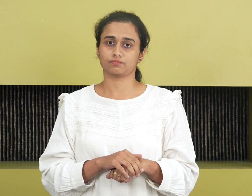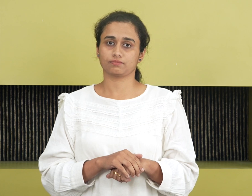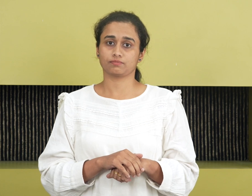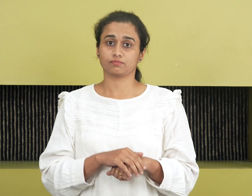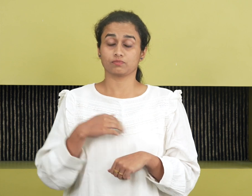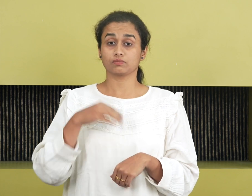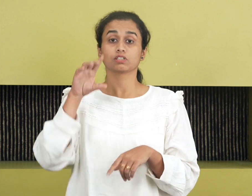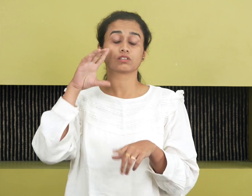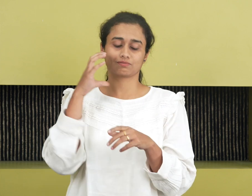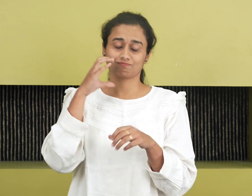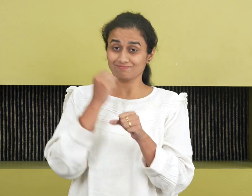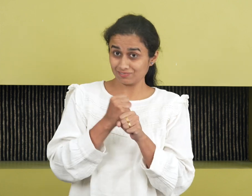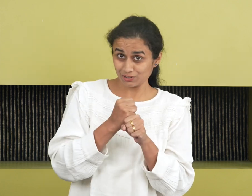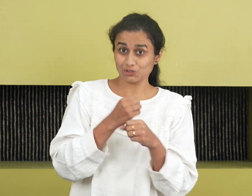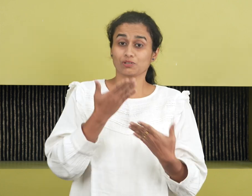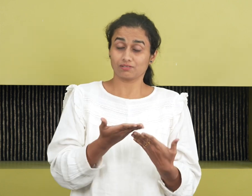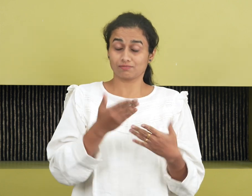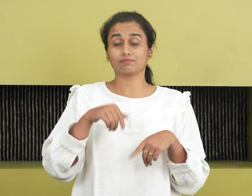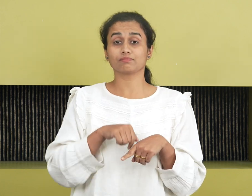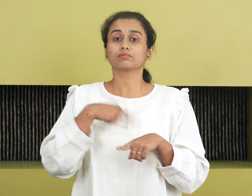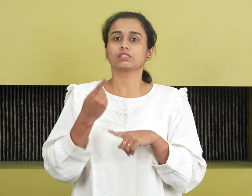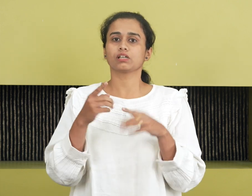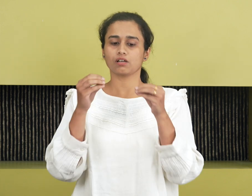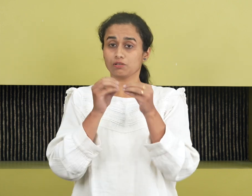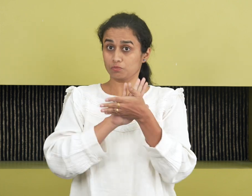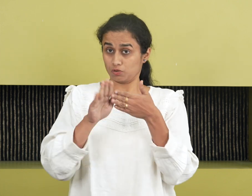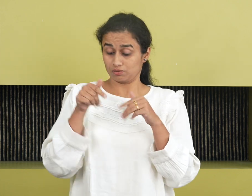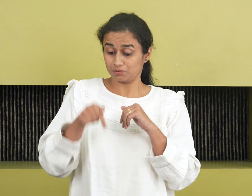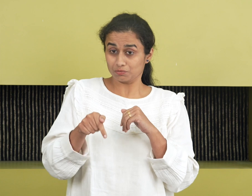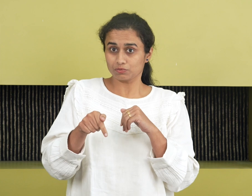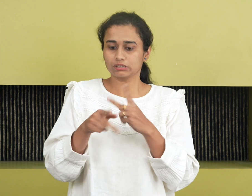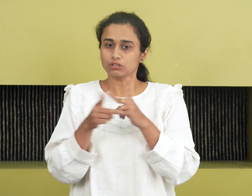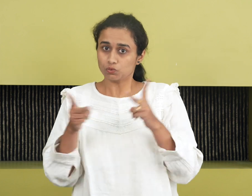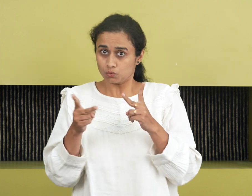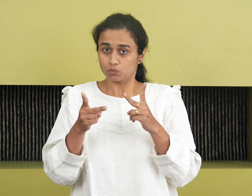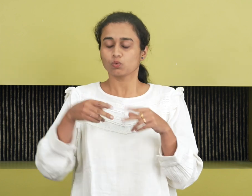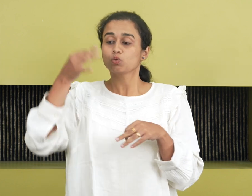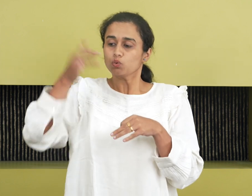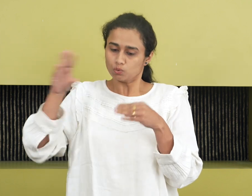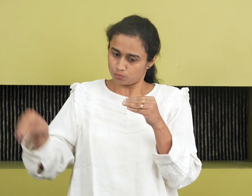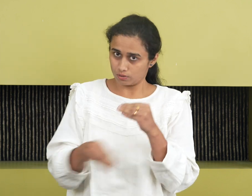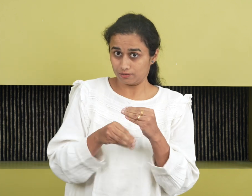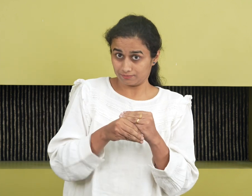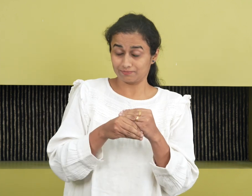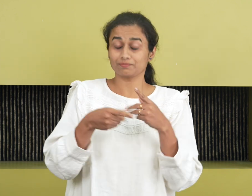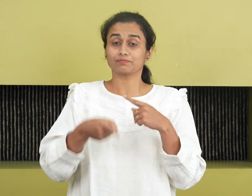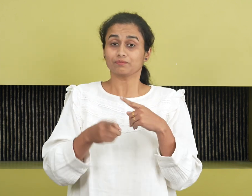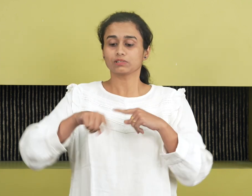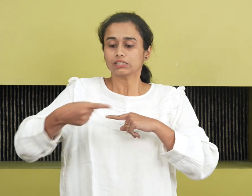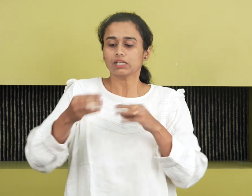Chhattisgadi joined Pari's family of tongues this year. Bojpuri is next in a long line.